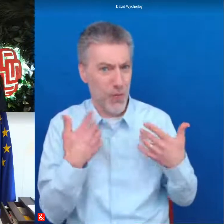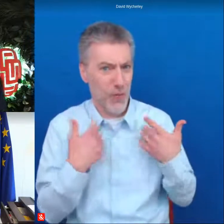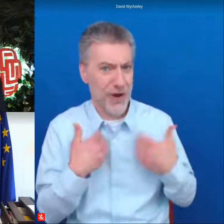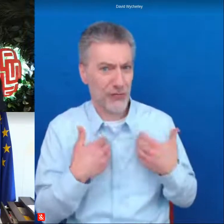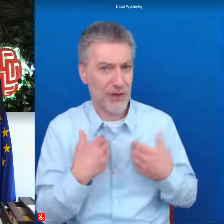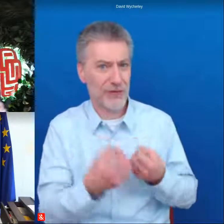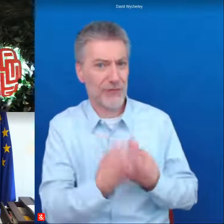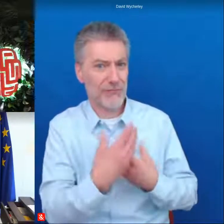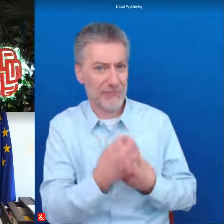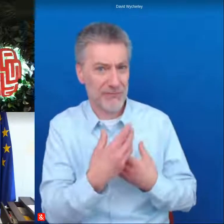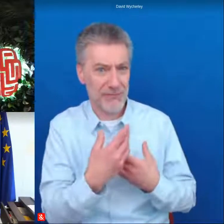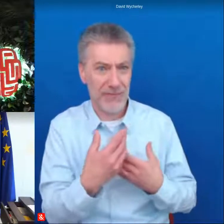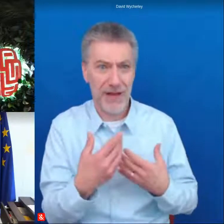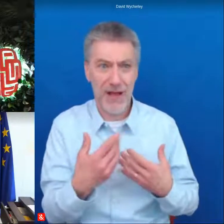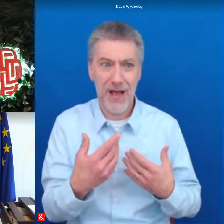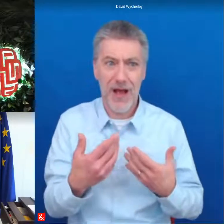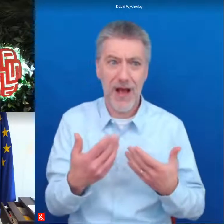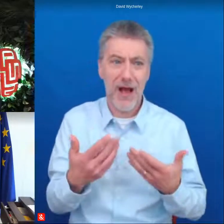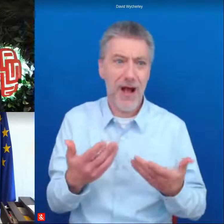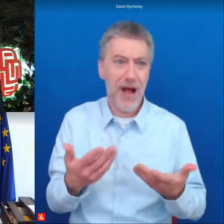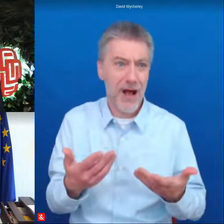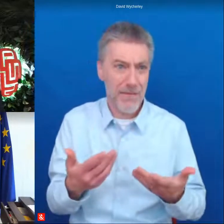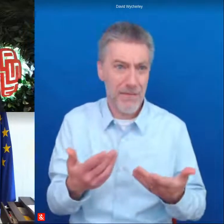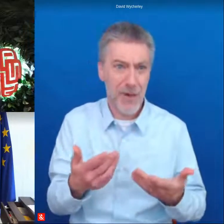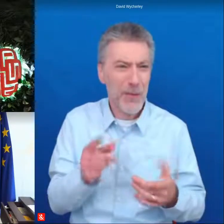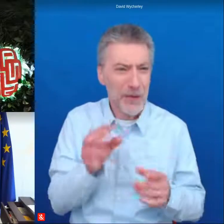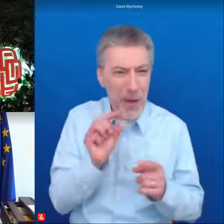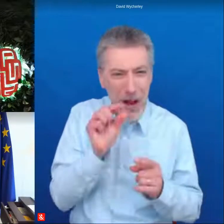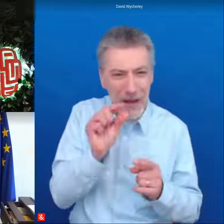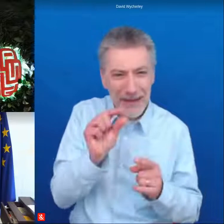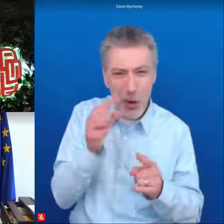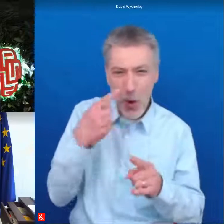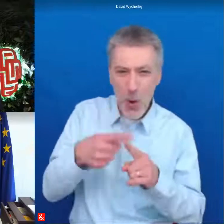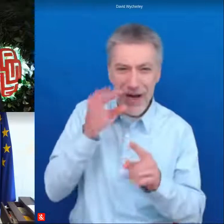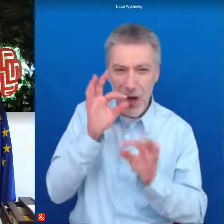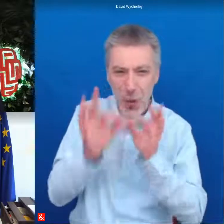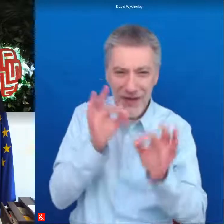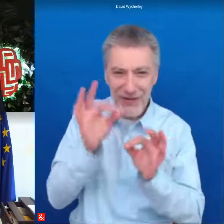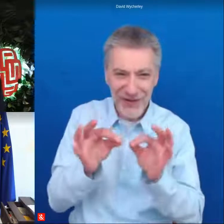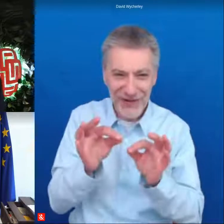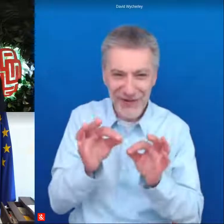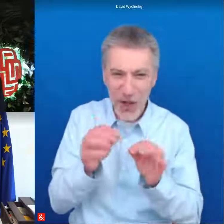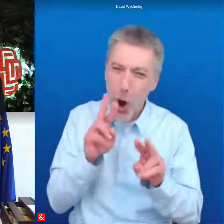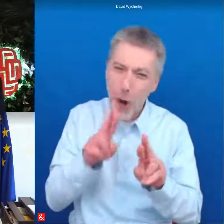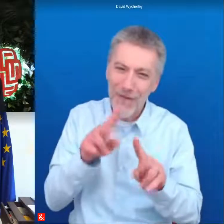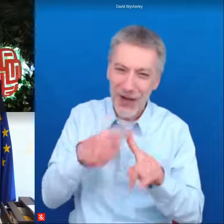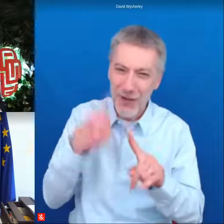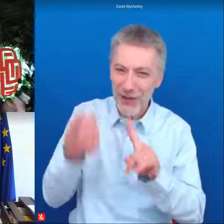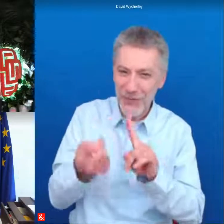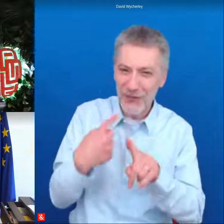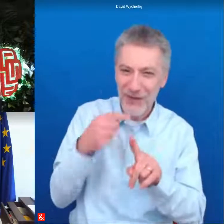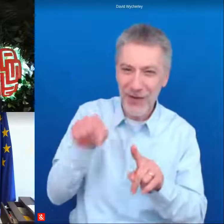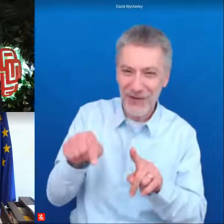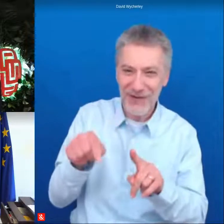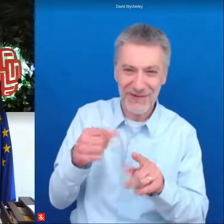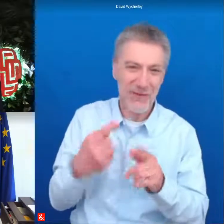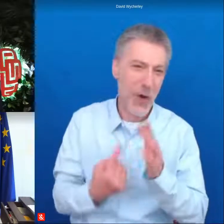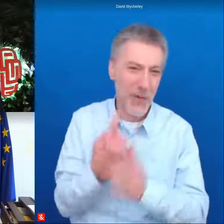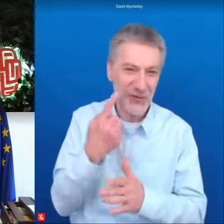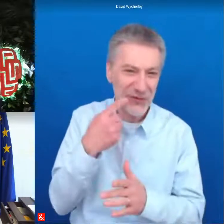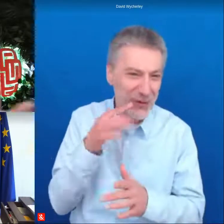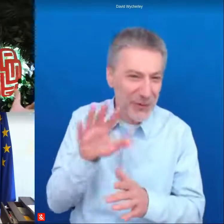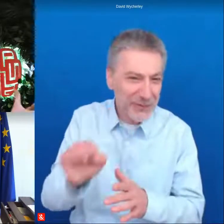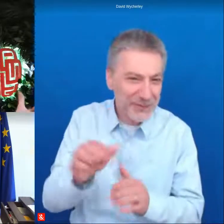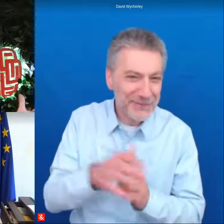and and we are behind the picture but i would like to ask you a very short question with a short answer please because it's an opportunity to have you here